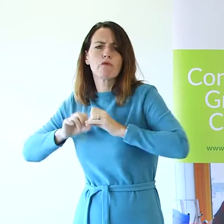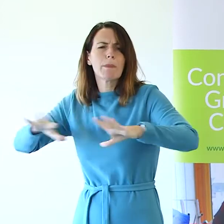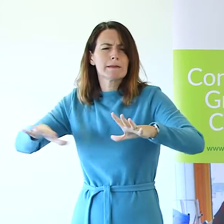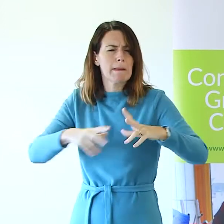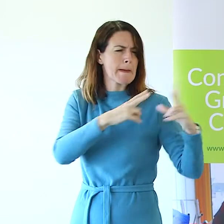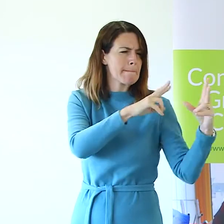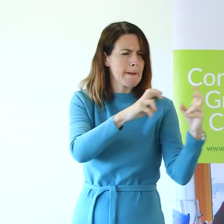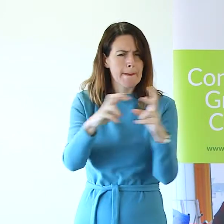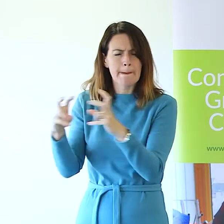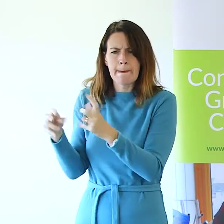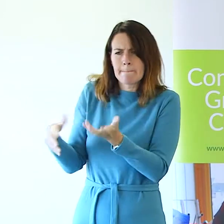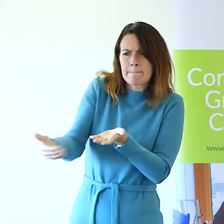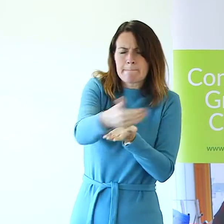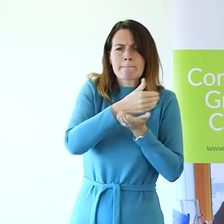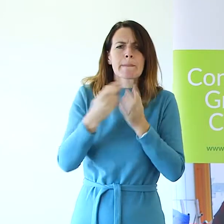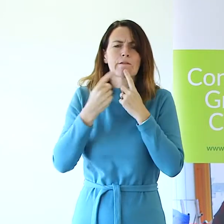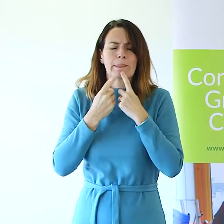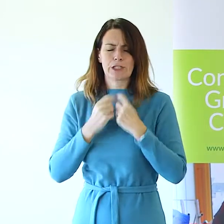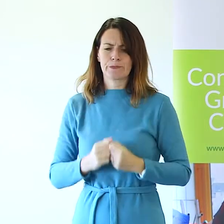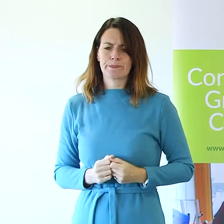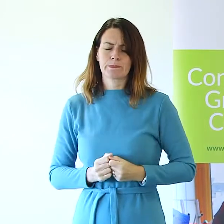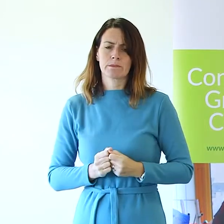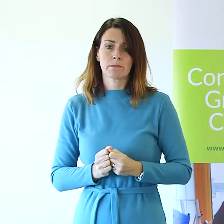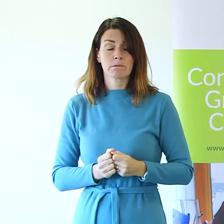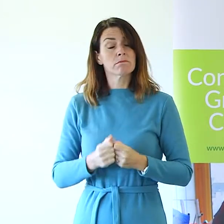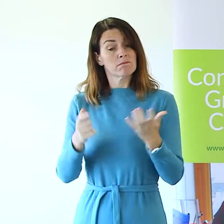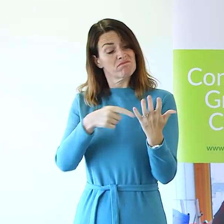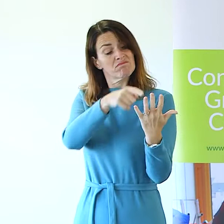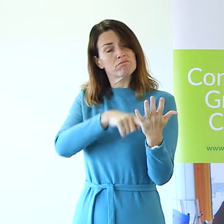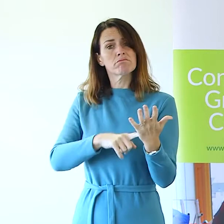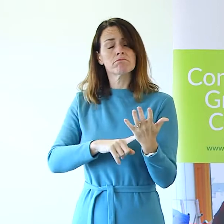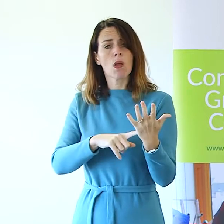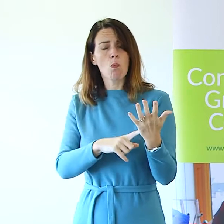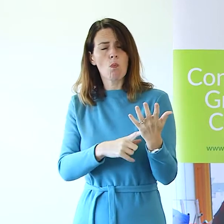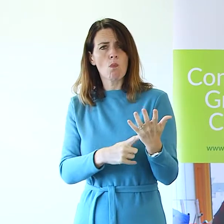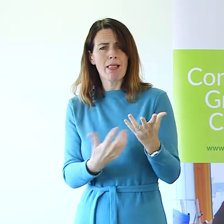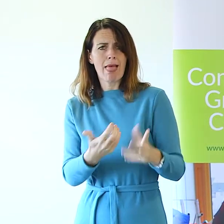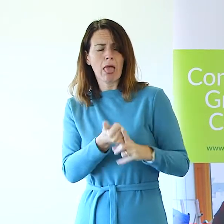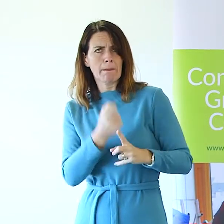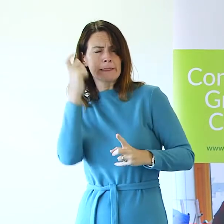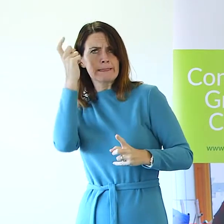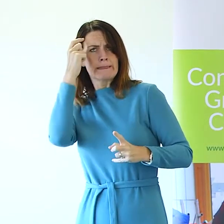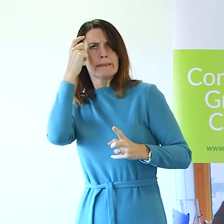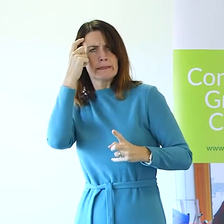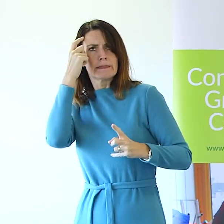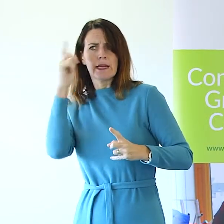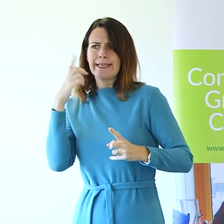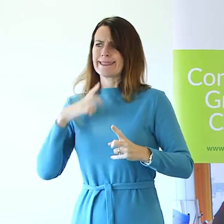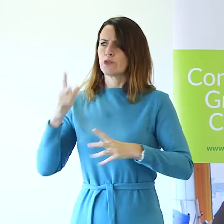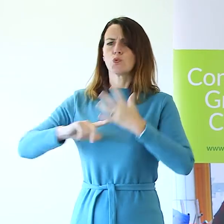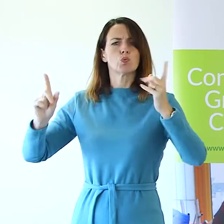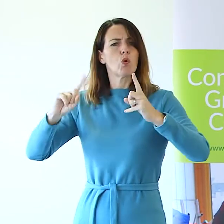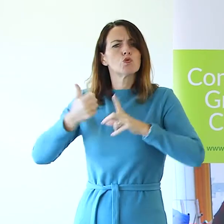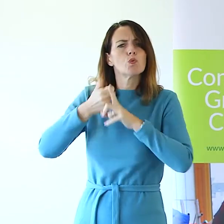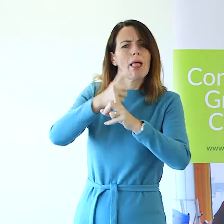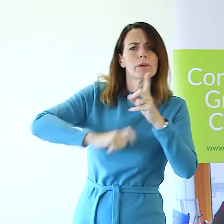pandemic. It also asks questions about what vital thinking we need to do to